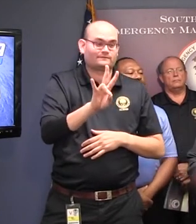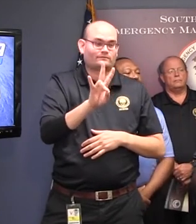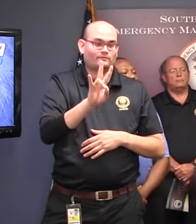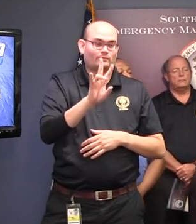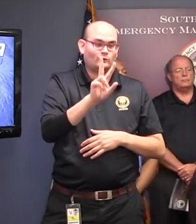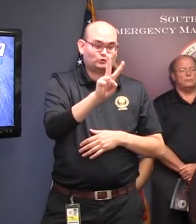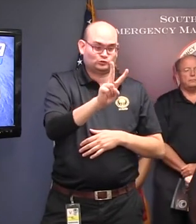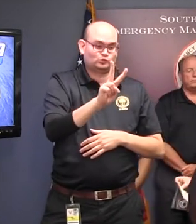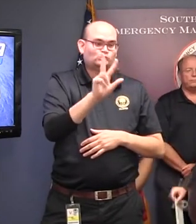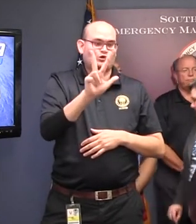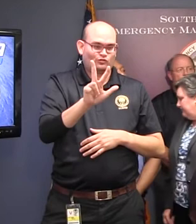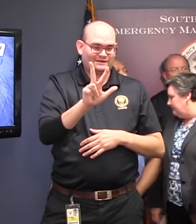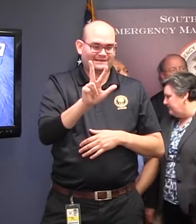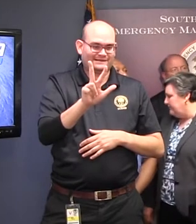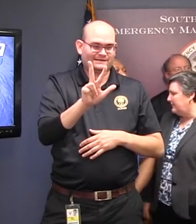Governor.